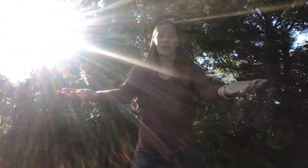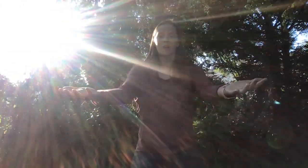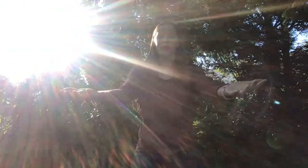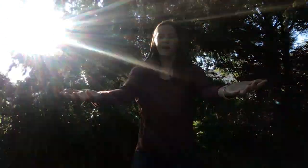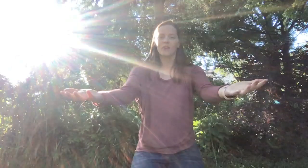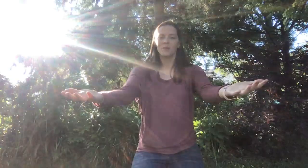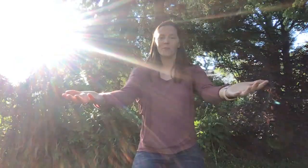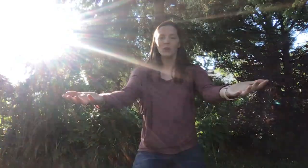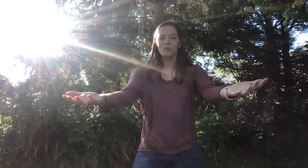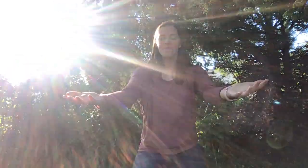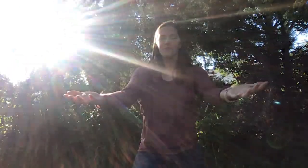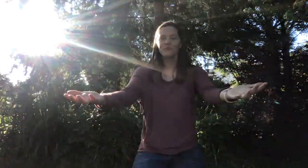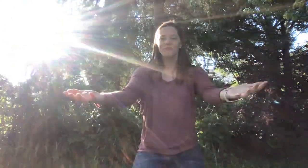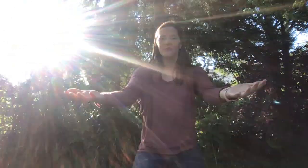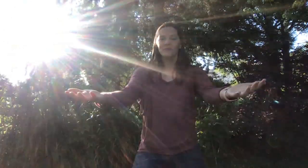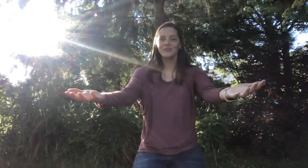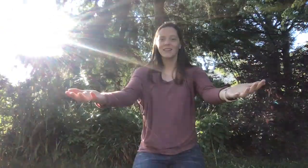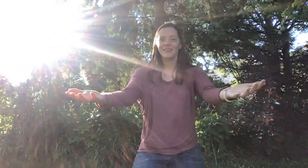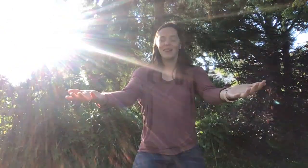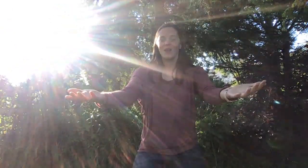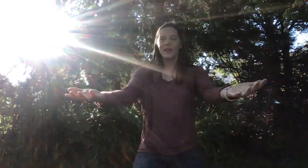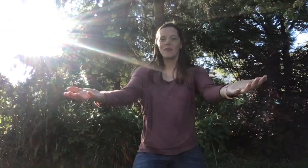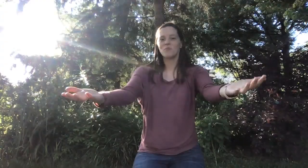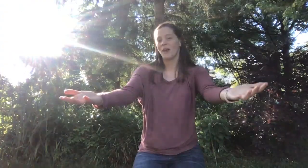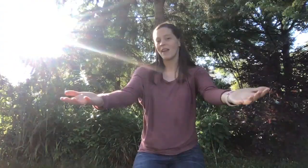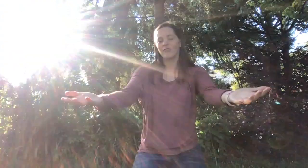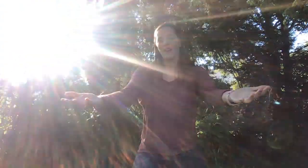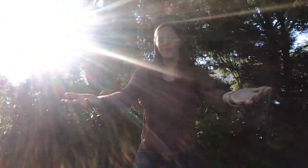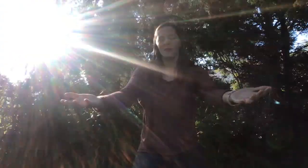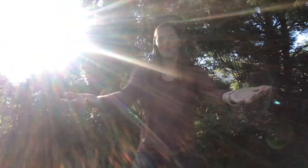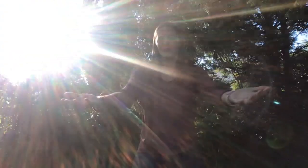with other people. We can pray for other people.